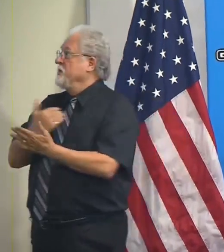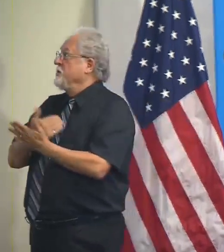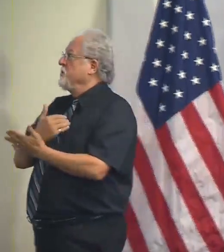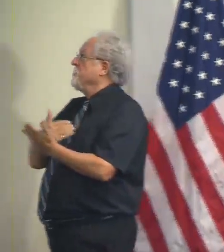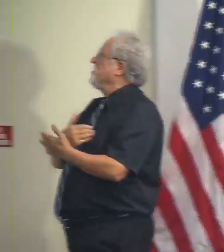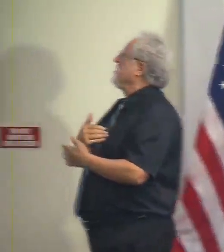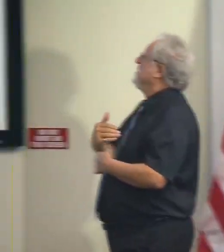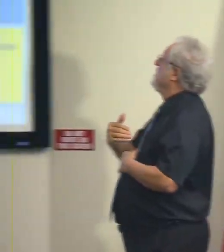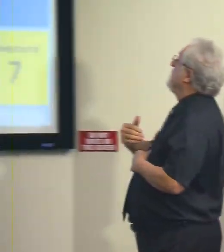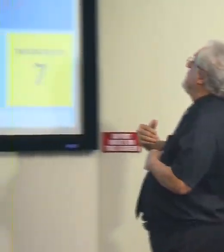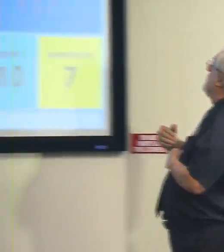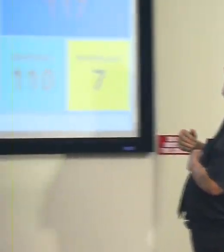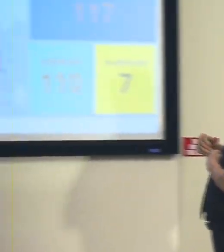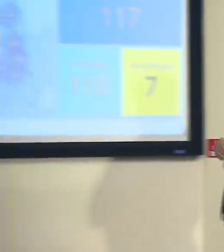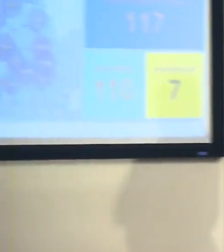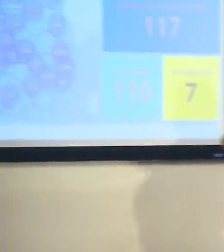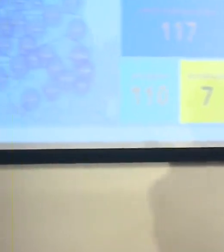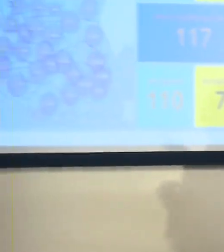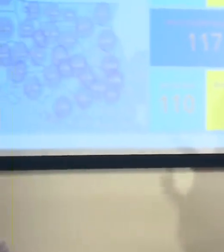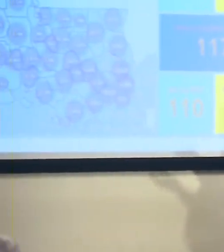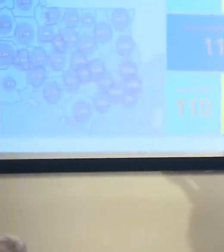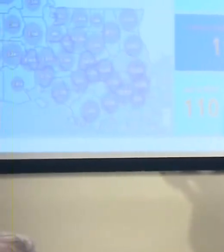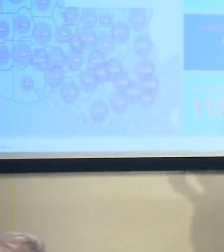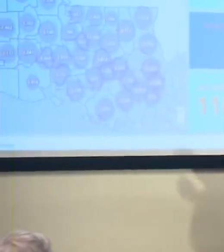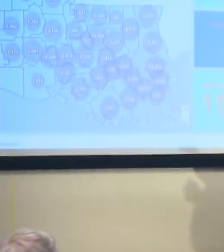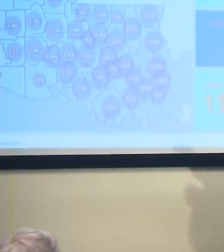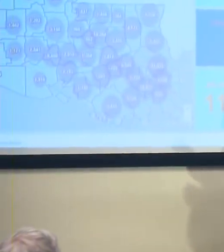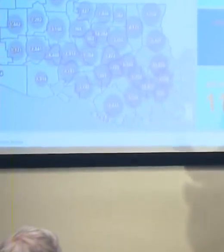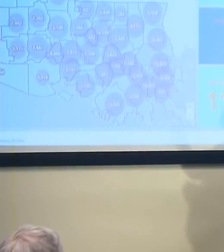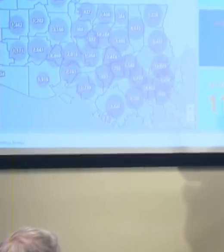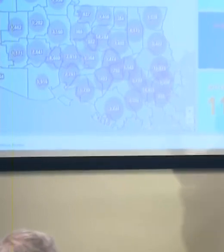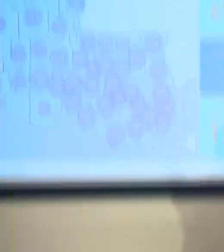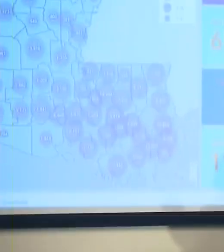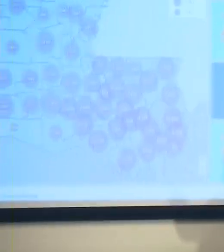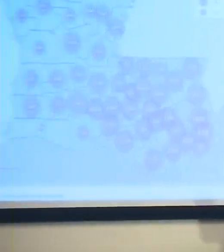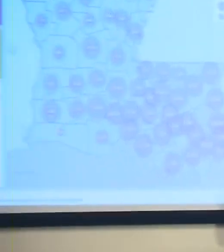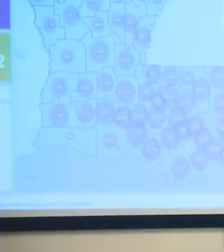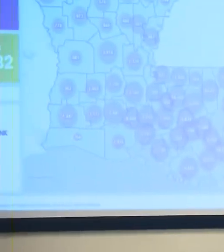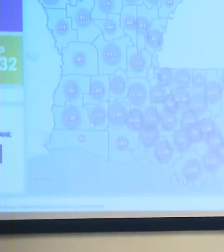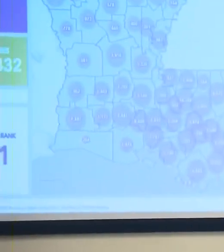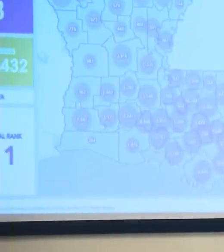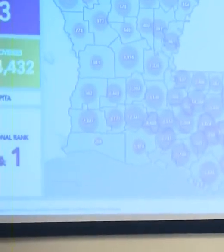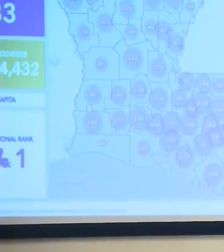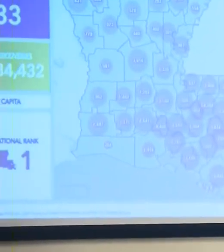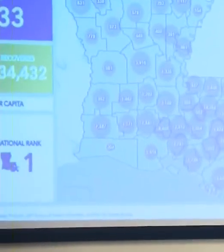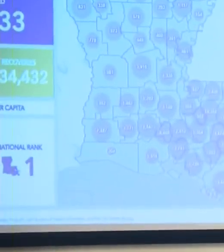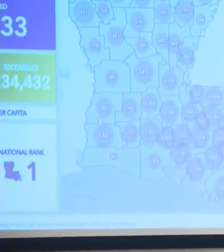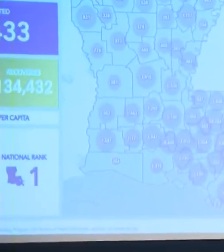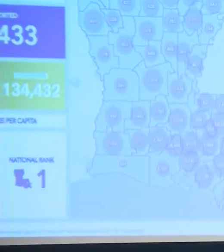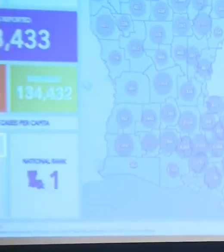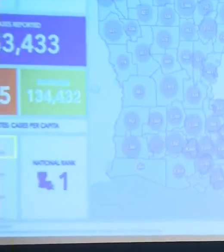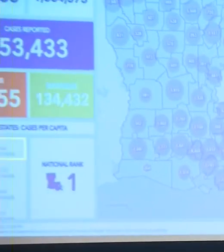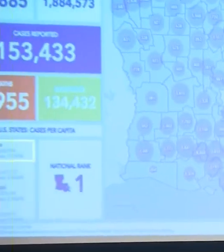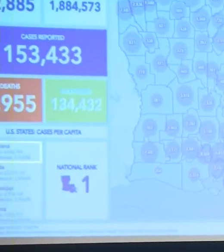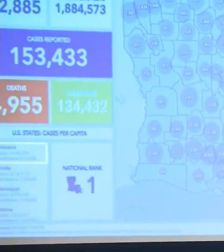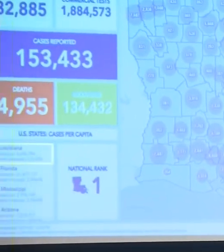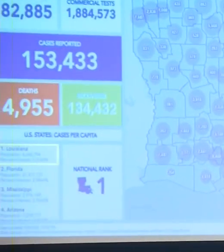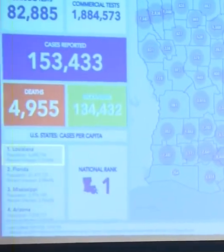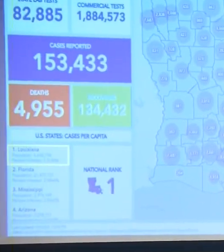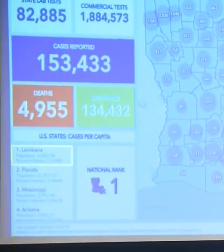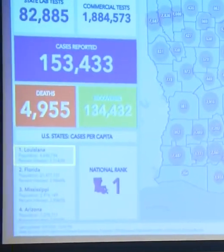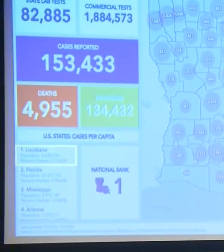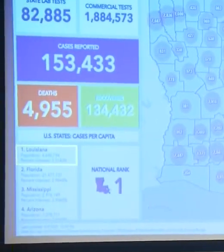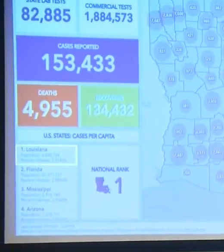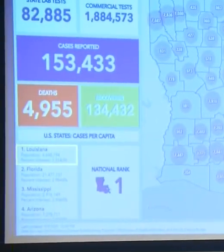on 4,125 tests. Now you know that's a low number of tests, and that's a low number of